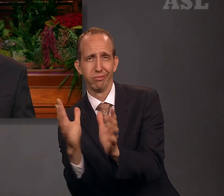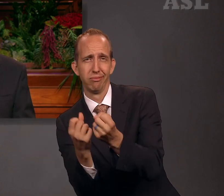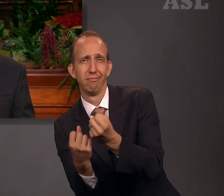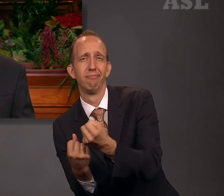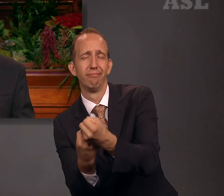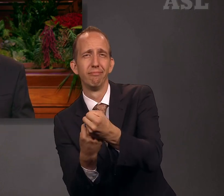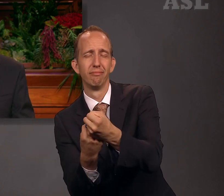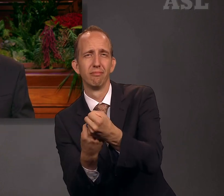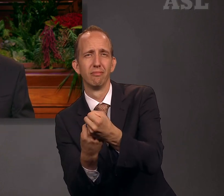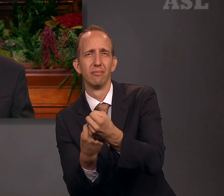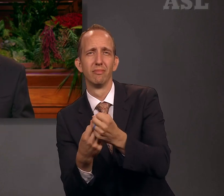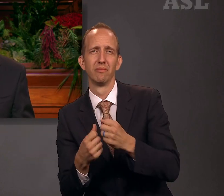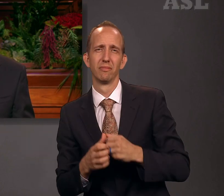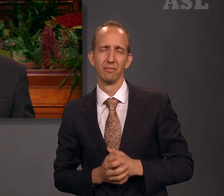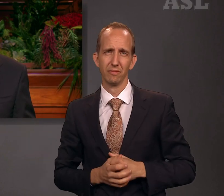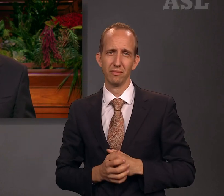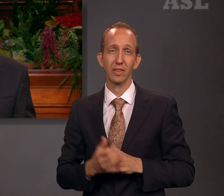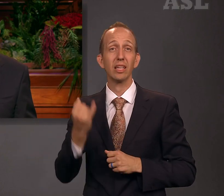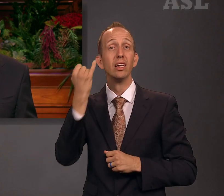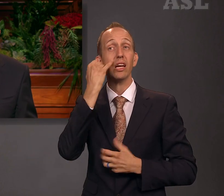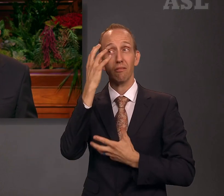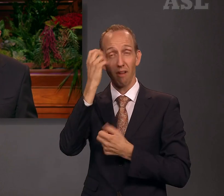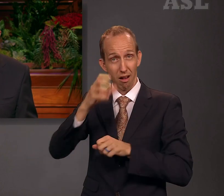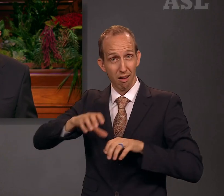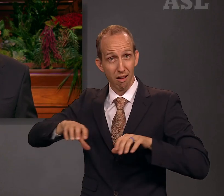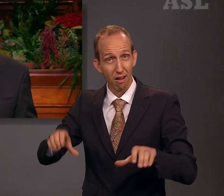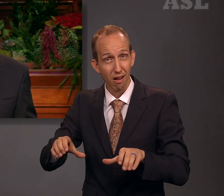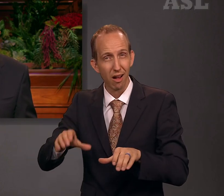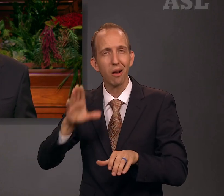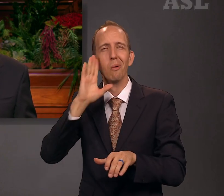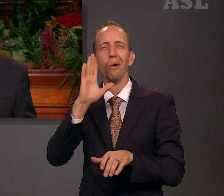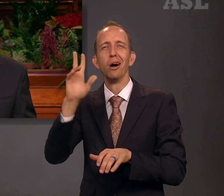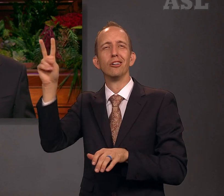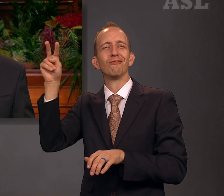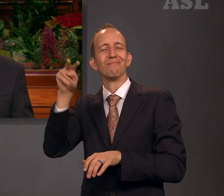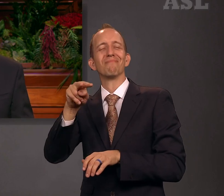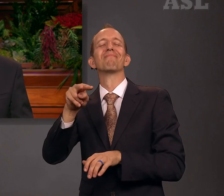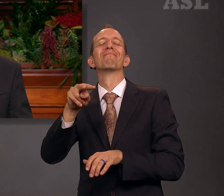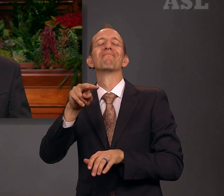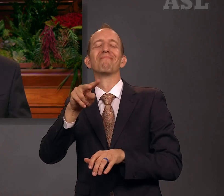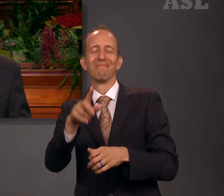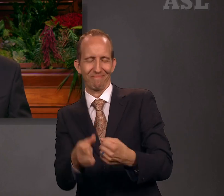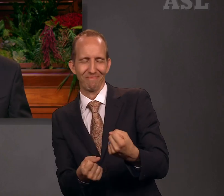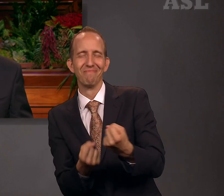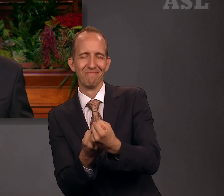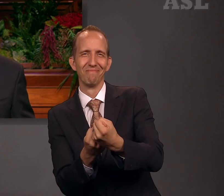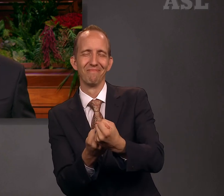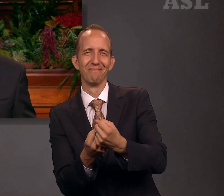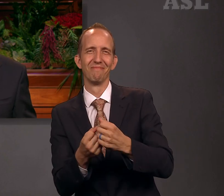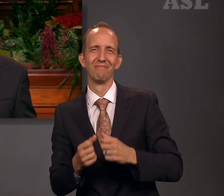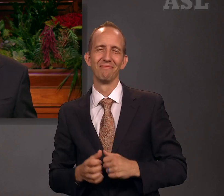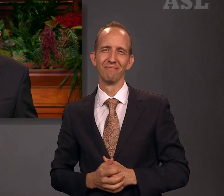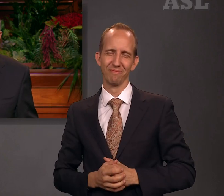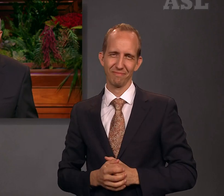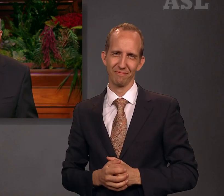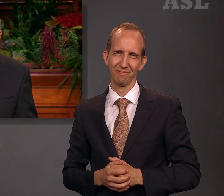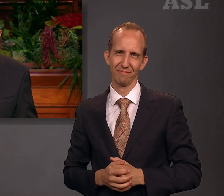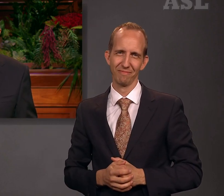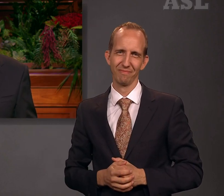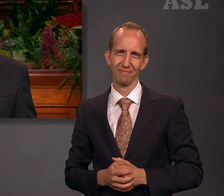spiritual power and sends His angels to support us and stand by us. We receive the Lord's